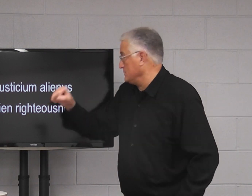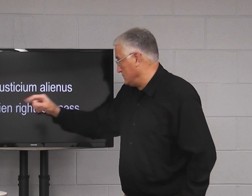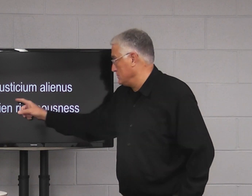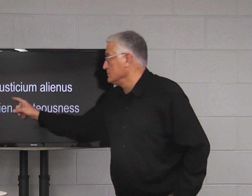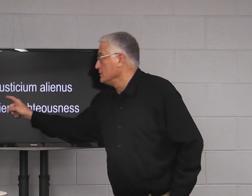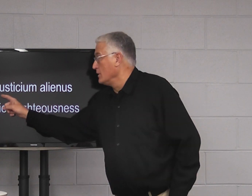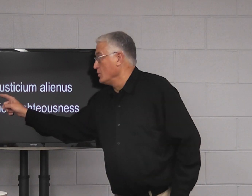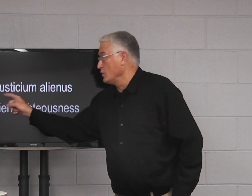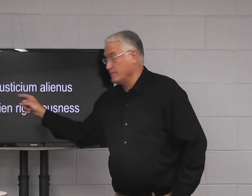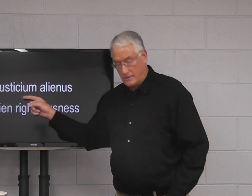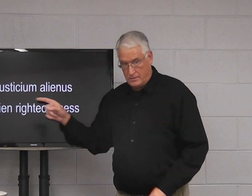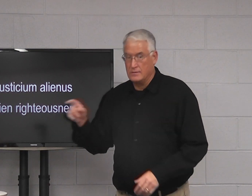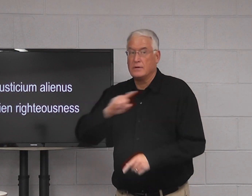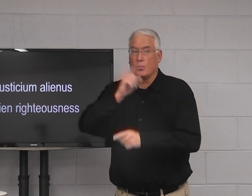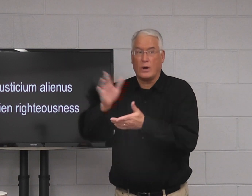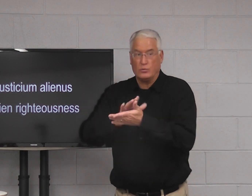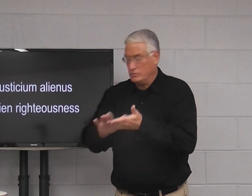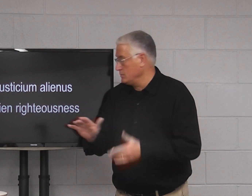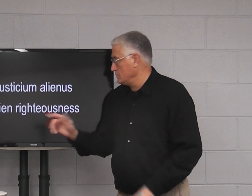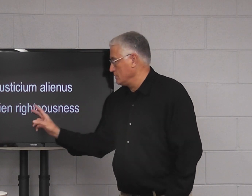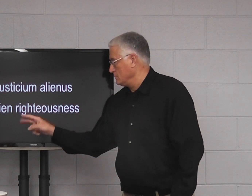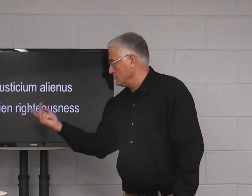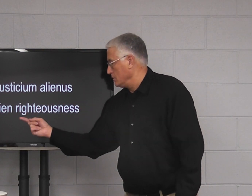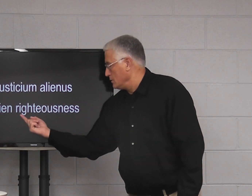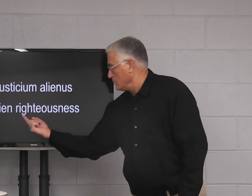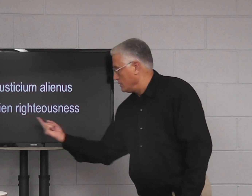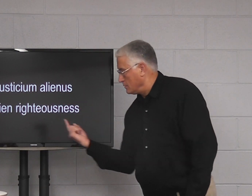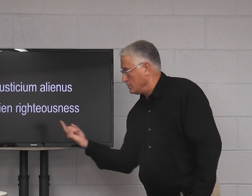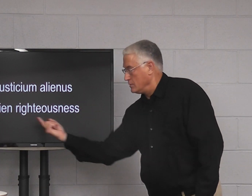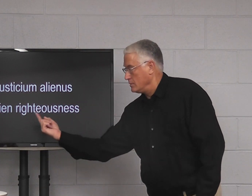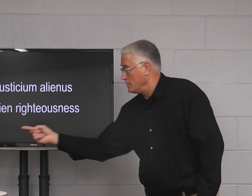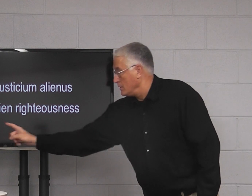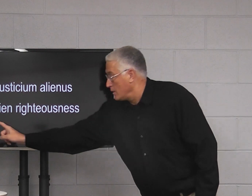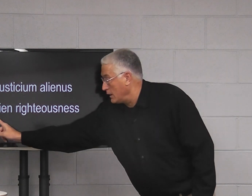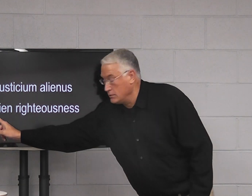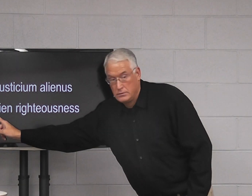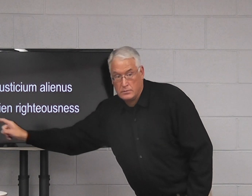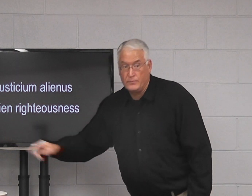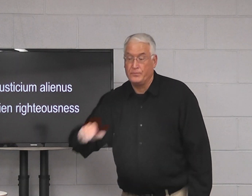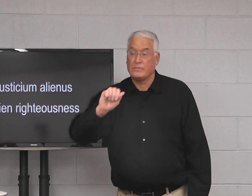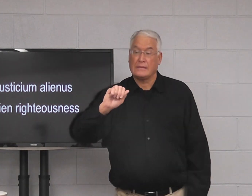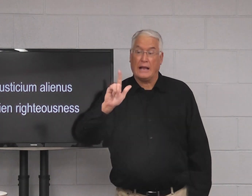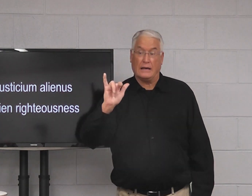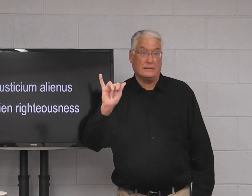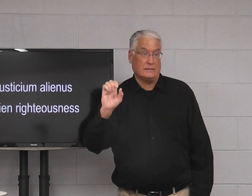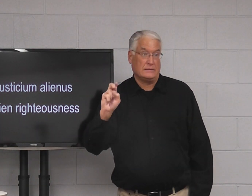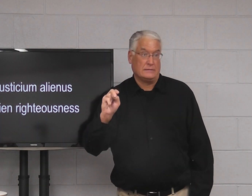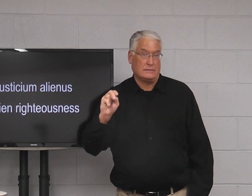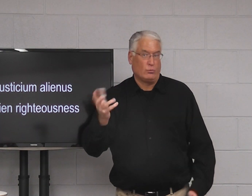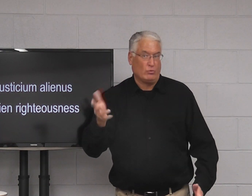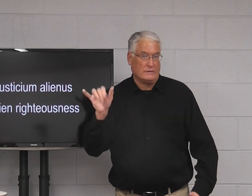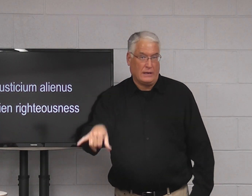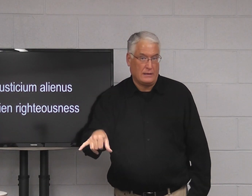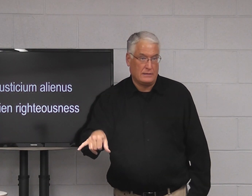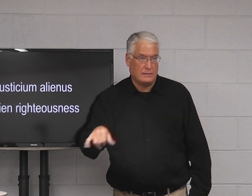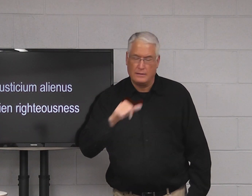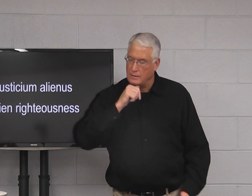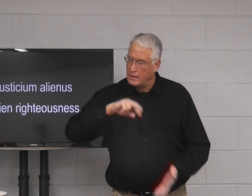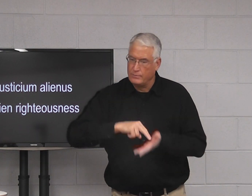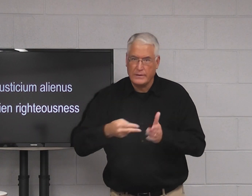Right? Justification means righteous. And so the word means alien. What is alien?